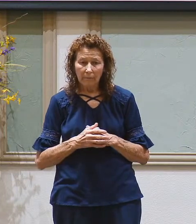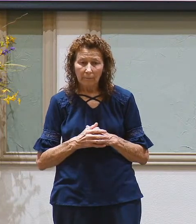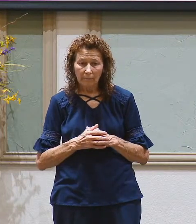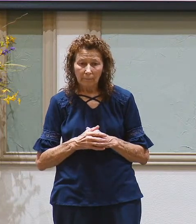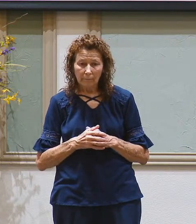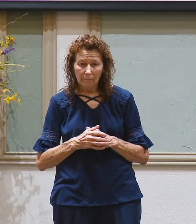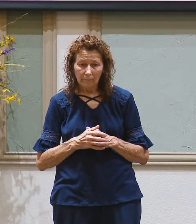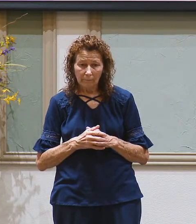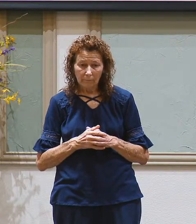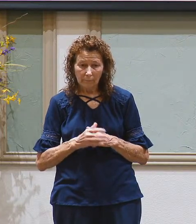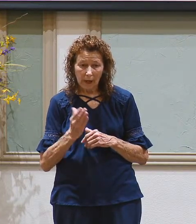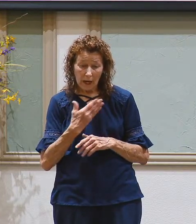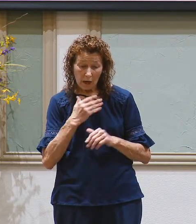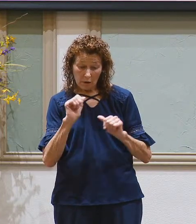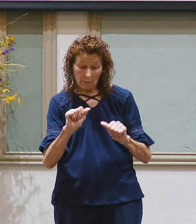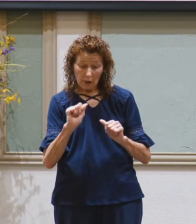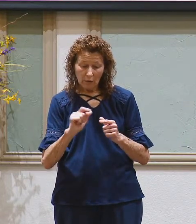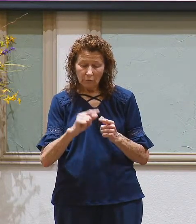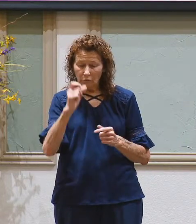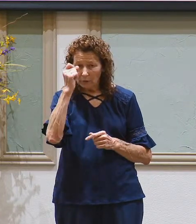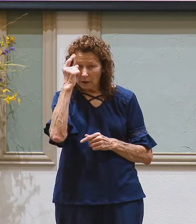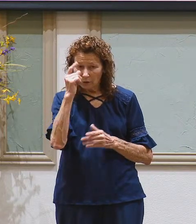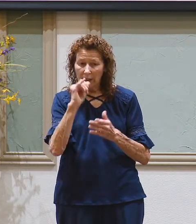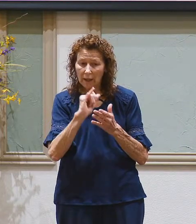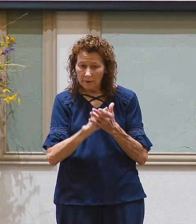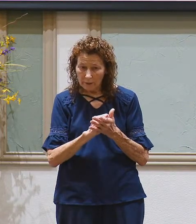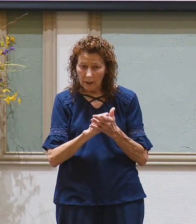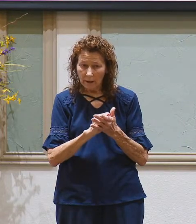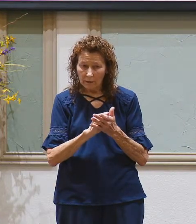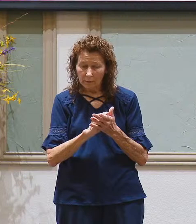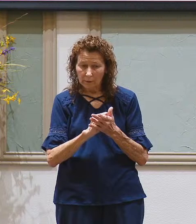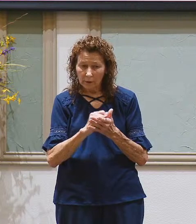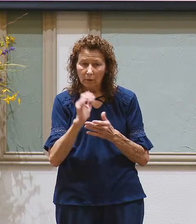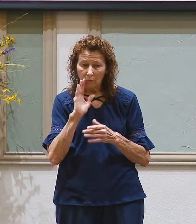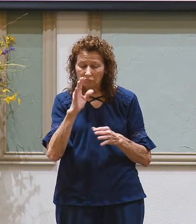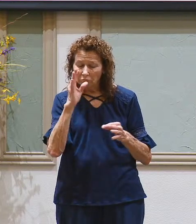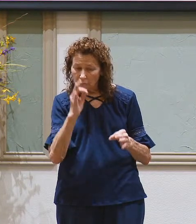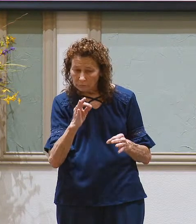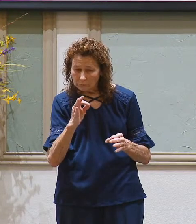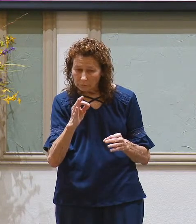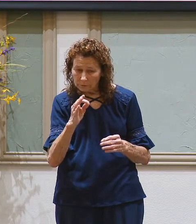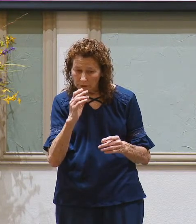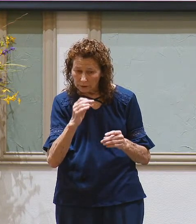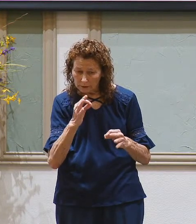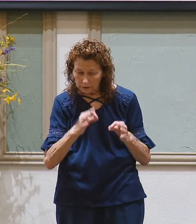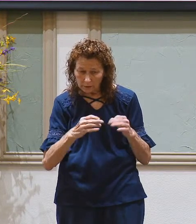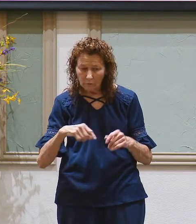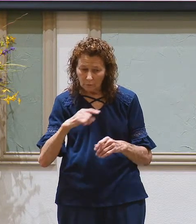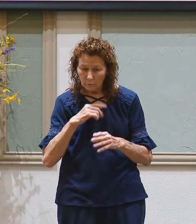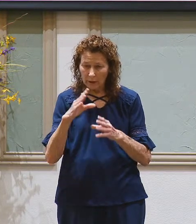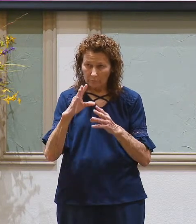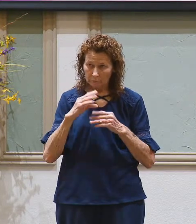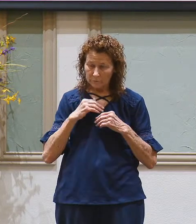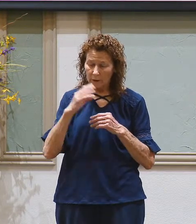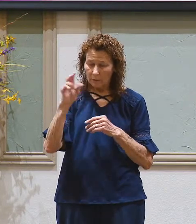and our ability to grasp that will determine whether or not we receive grace.